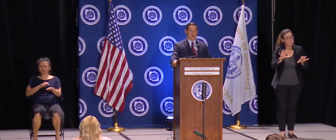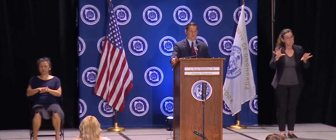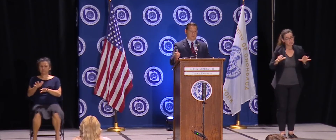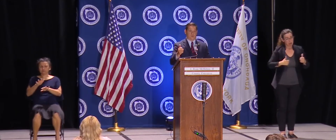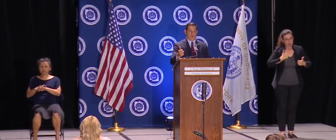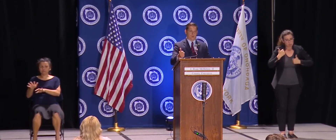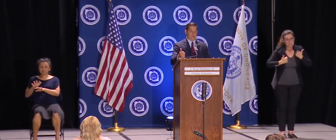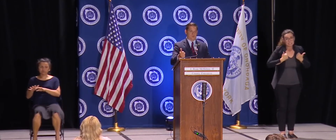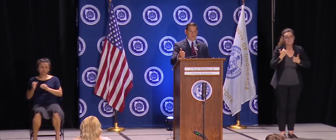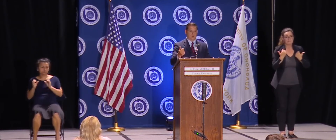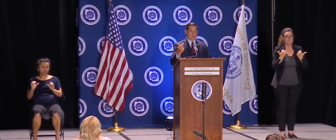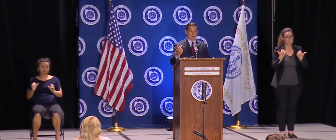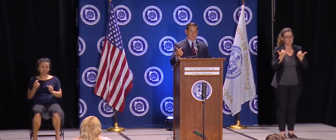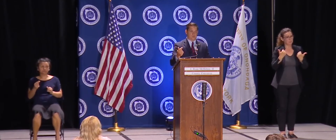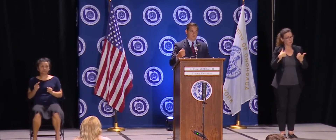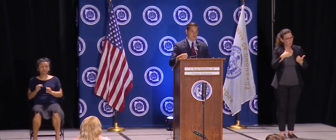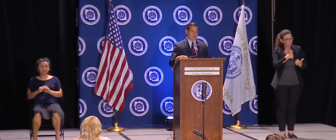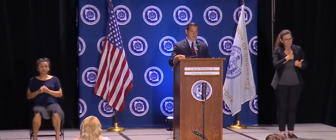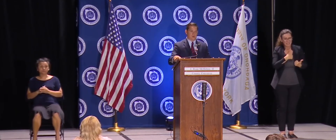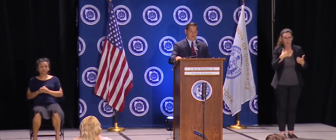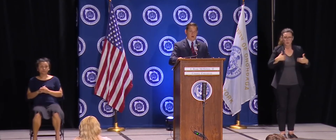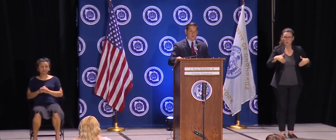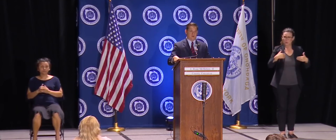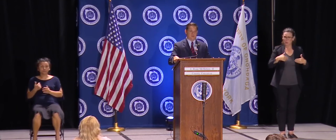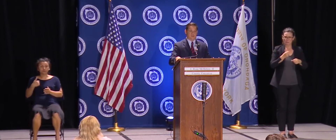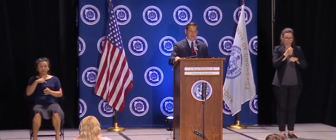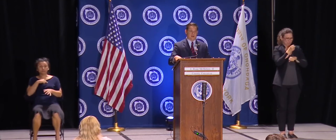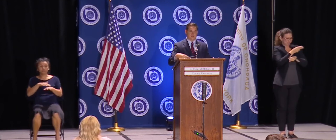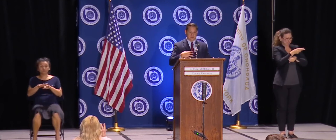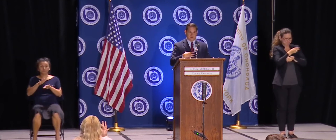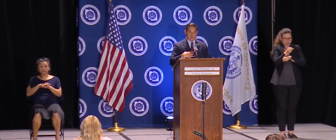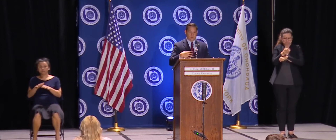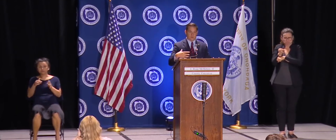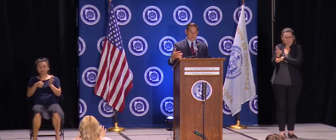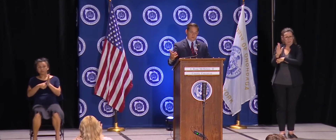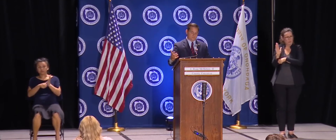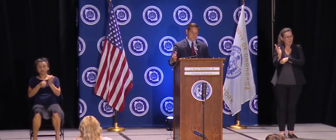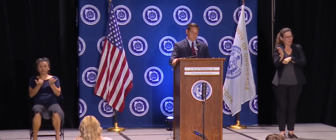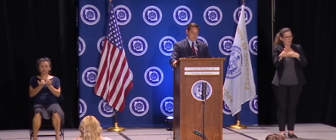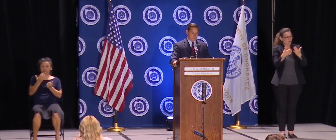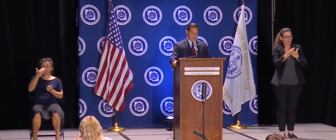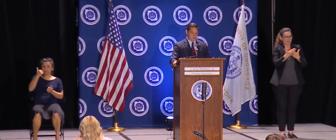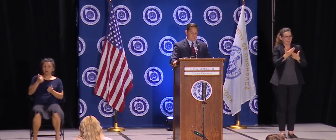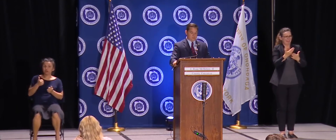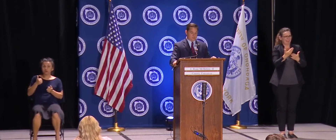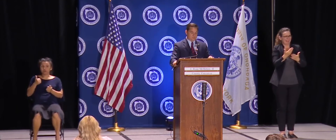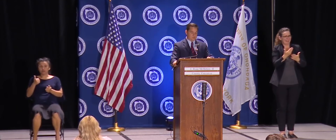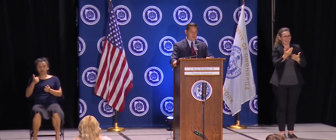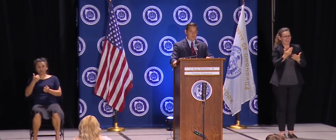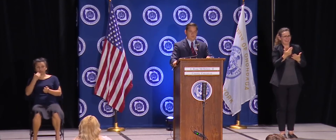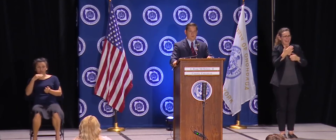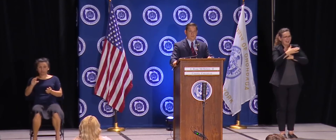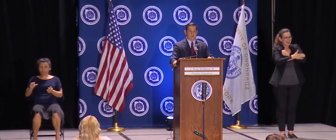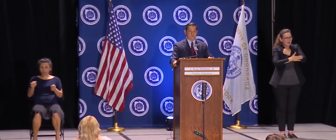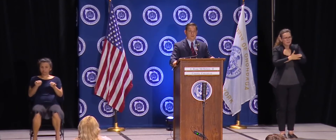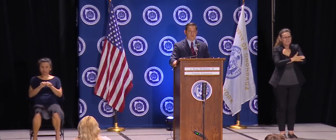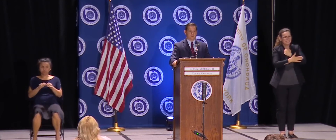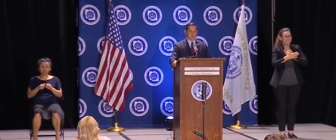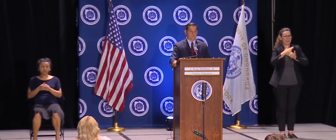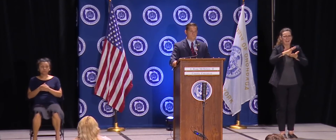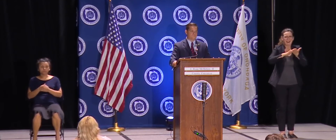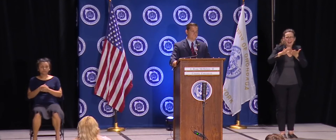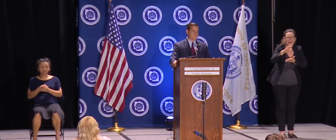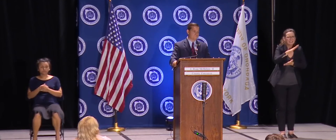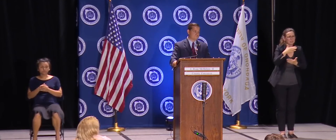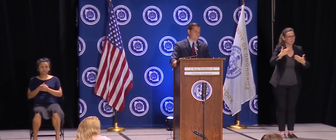which they are with Cortland, SUNY Cortland, SUNY Oswego, all of our six colleges, everything we're doing. Those numbers don't mean as much